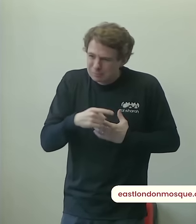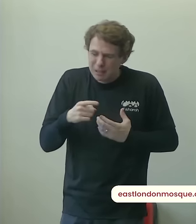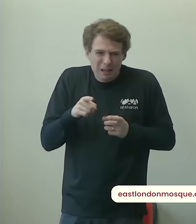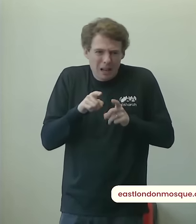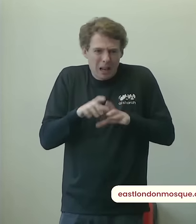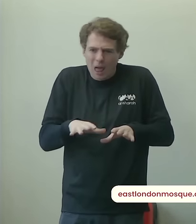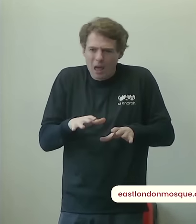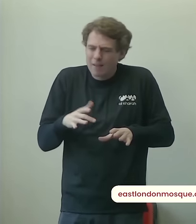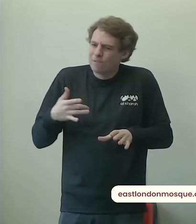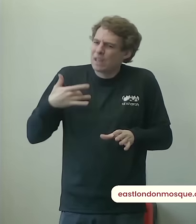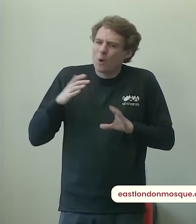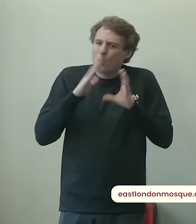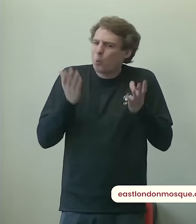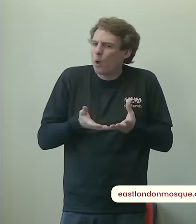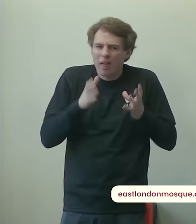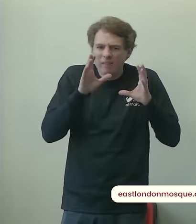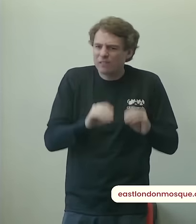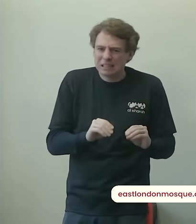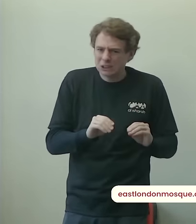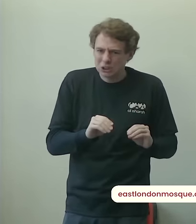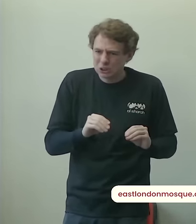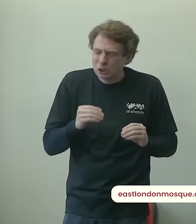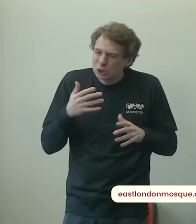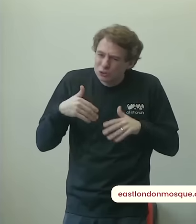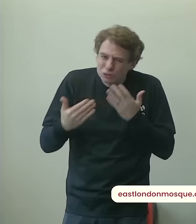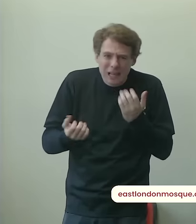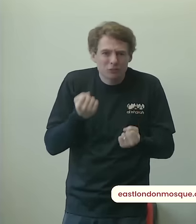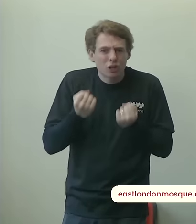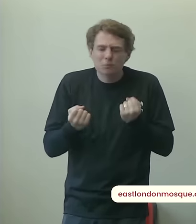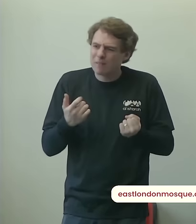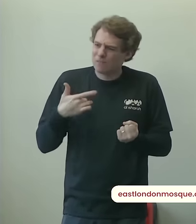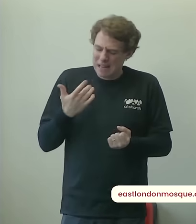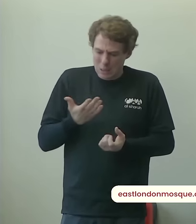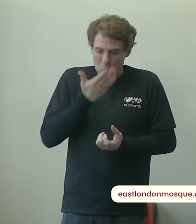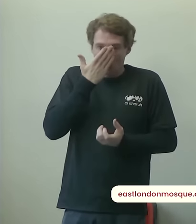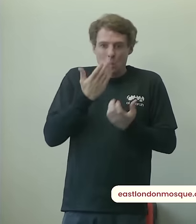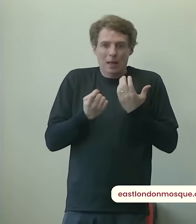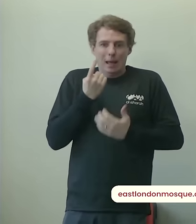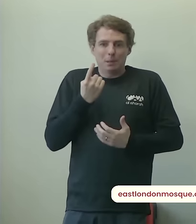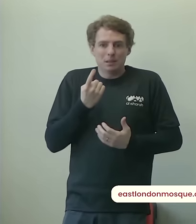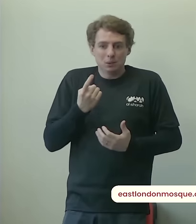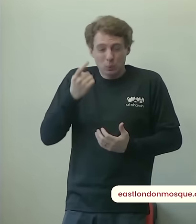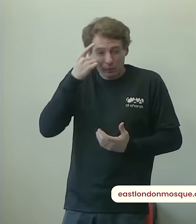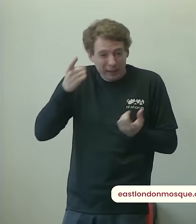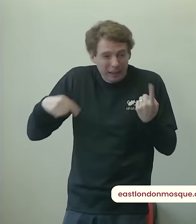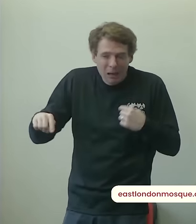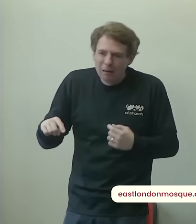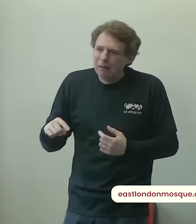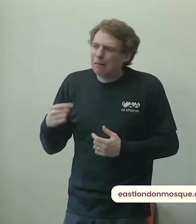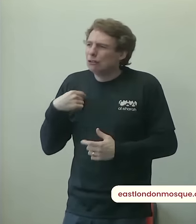health matter and it's like the end of the world i can't live i can't survive look learn a lesson from those who have